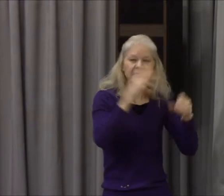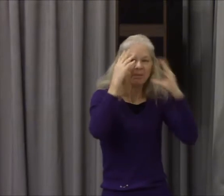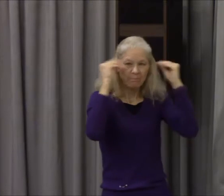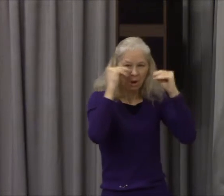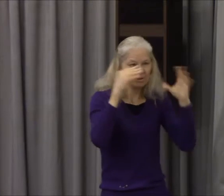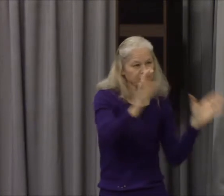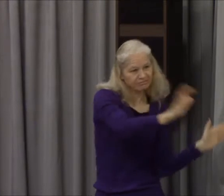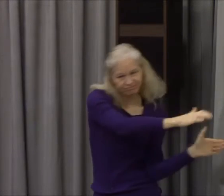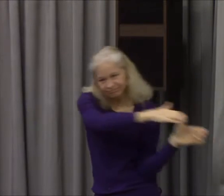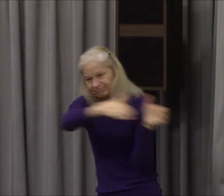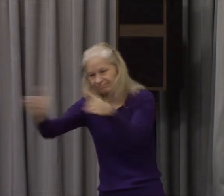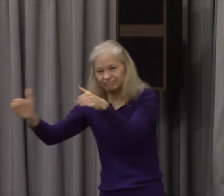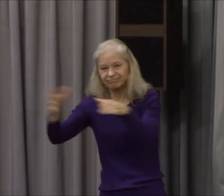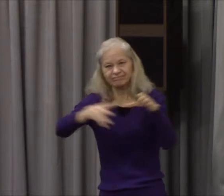Well, let me just back up.